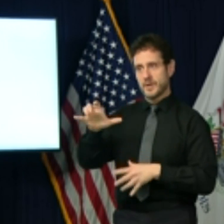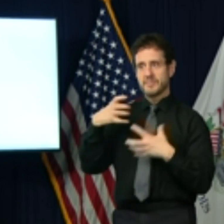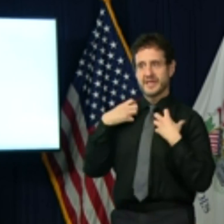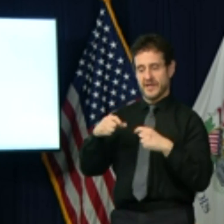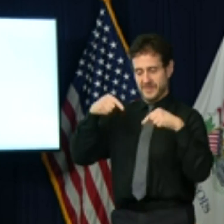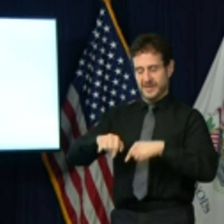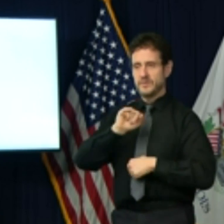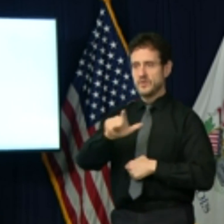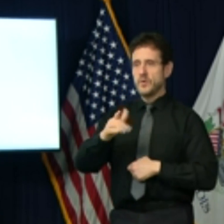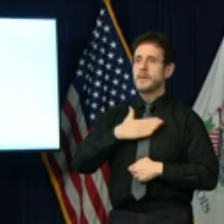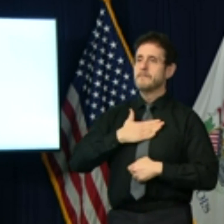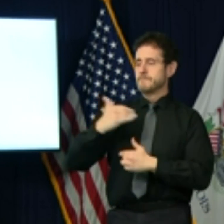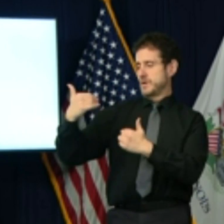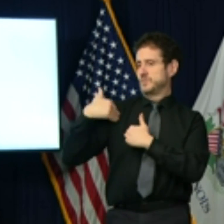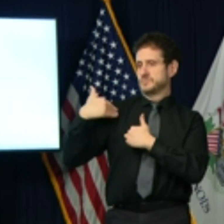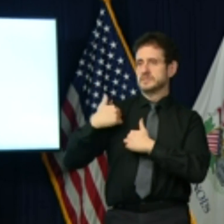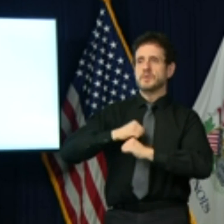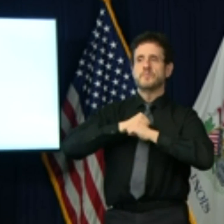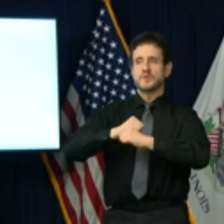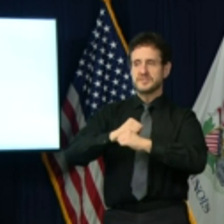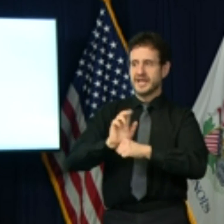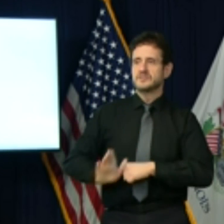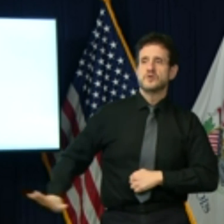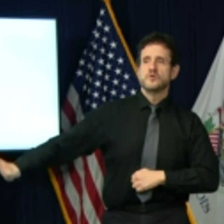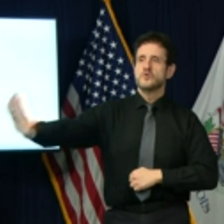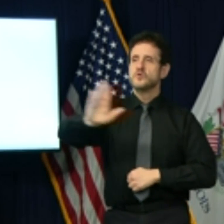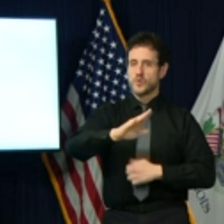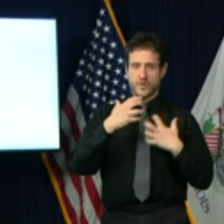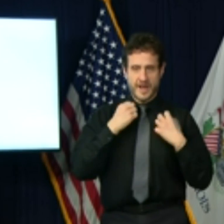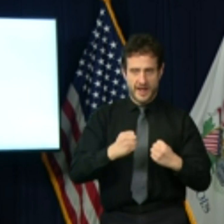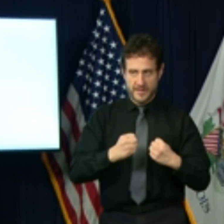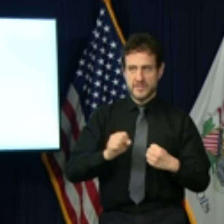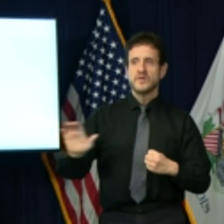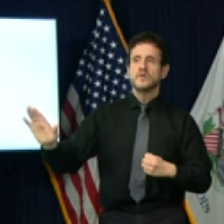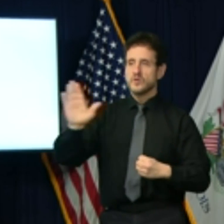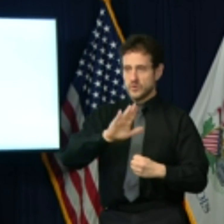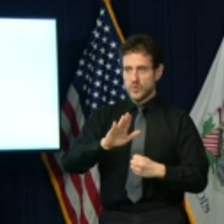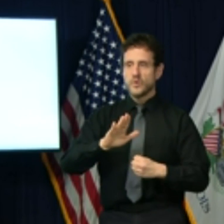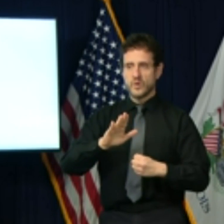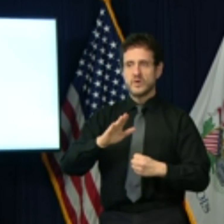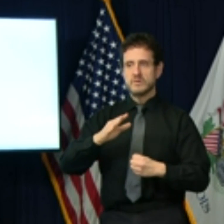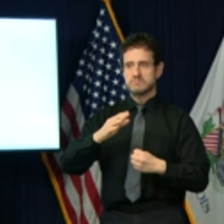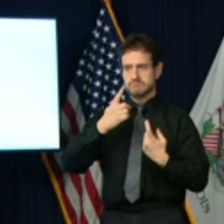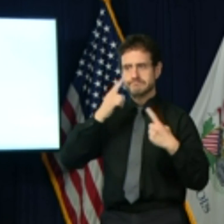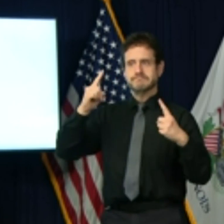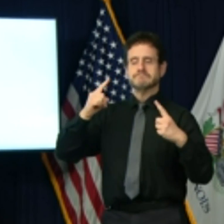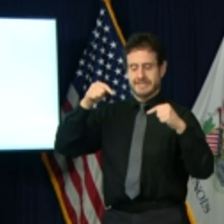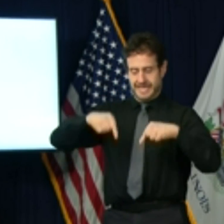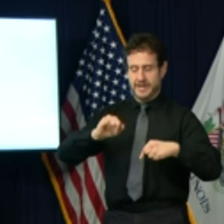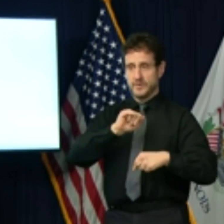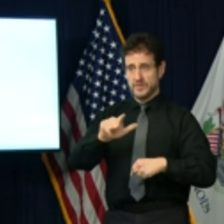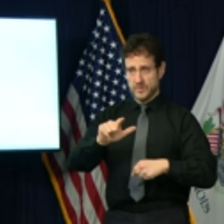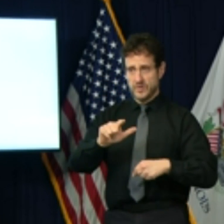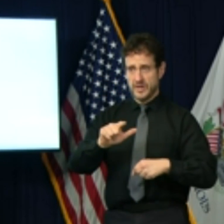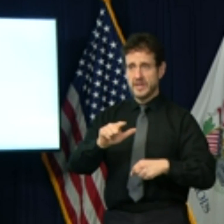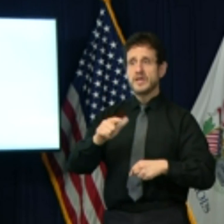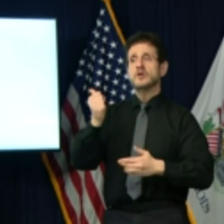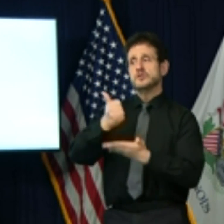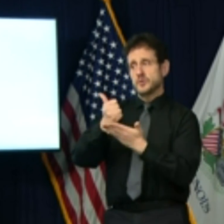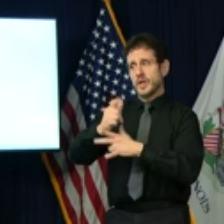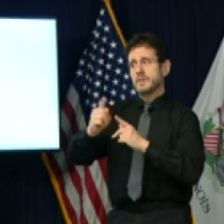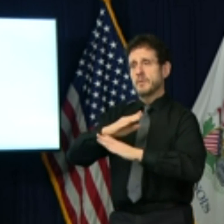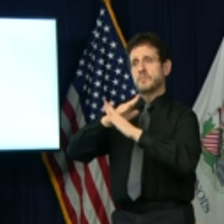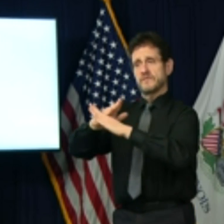job is to protect the health and wellness of the people of Illinois. And I'm supposed to protect that through prevention and through the